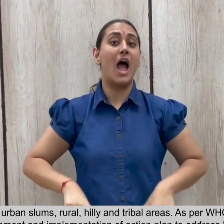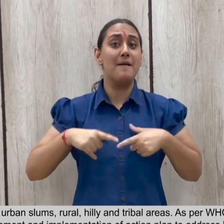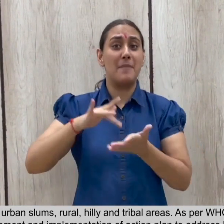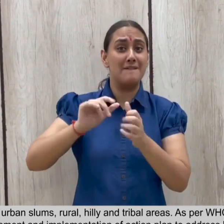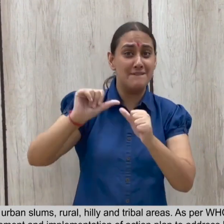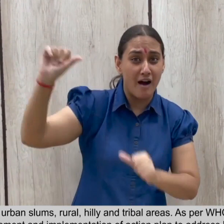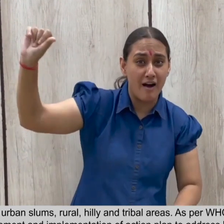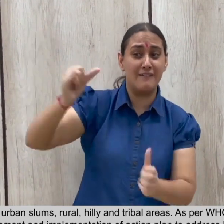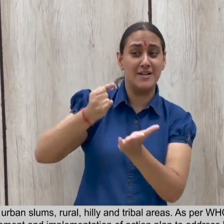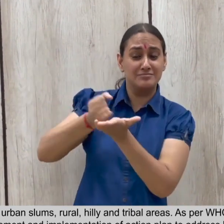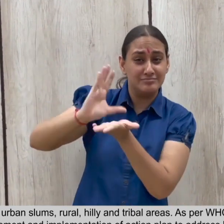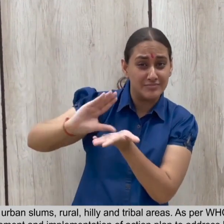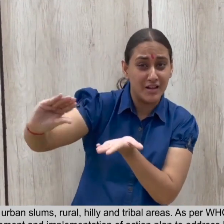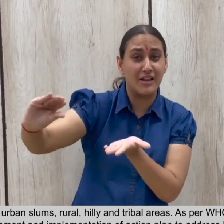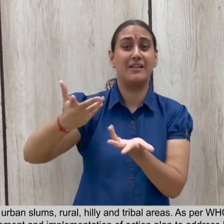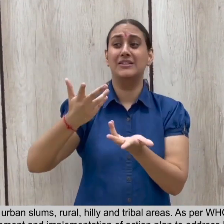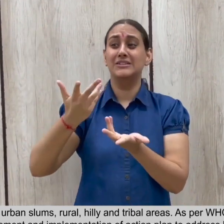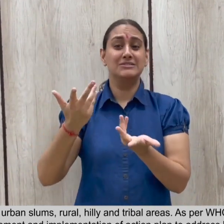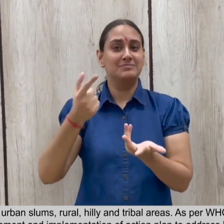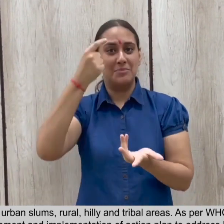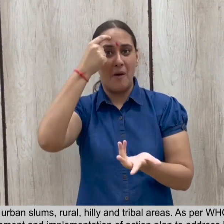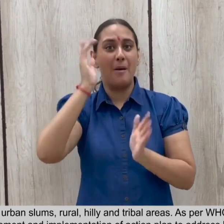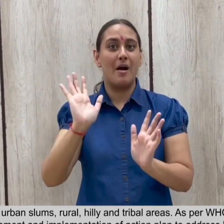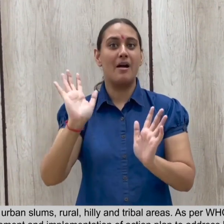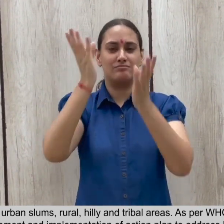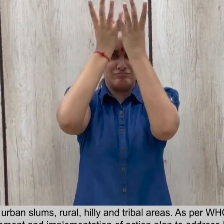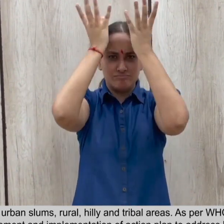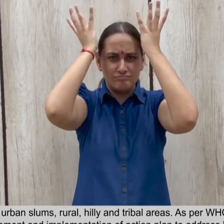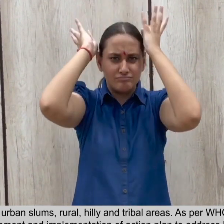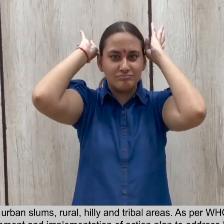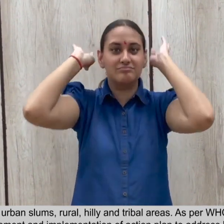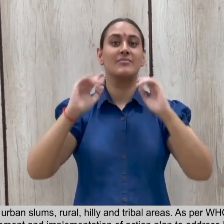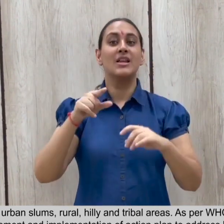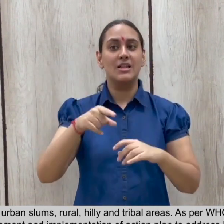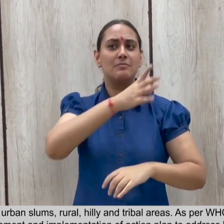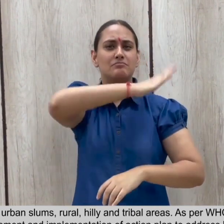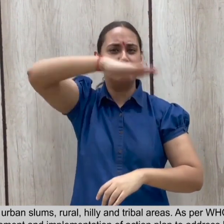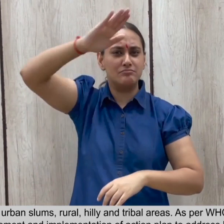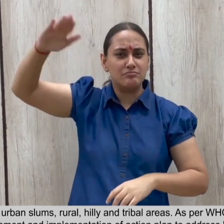located in urban slums, rural and hilly tribal areas.